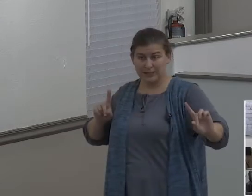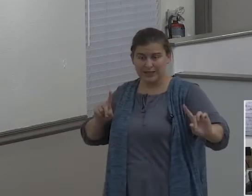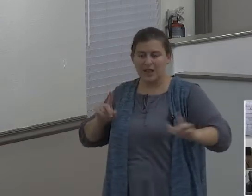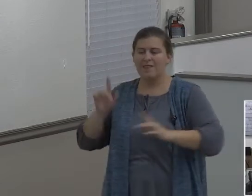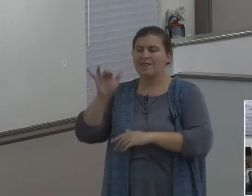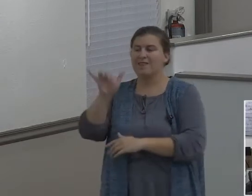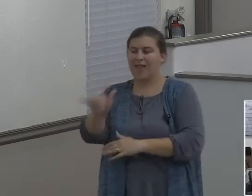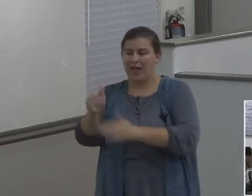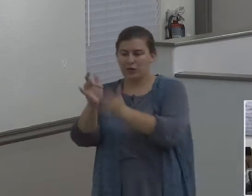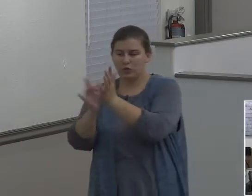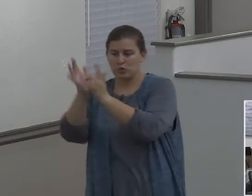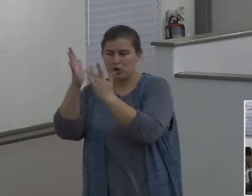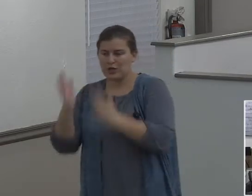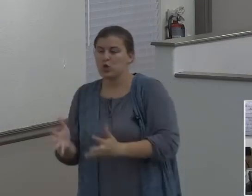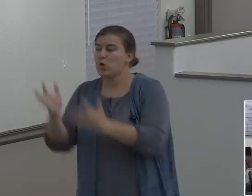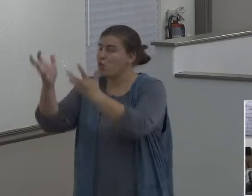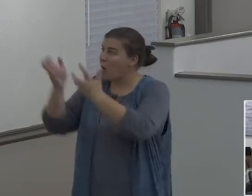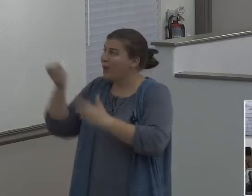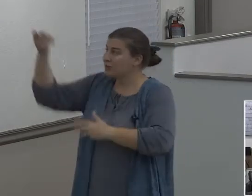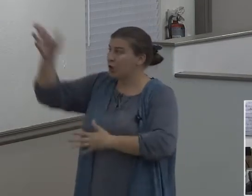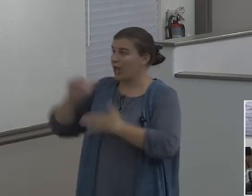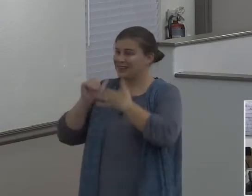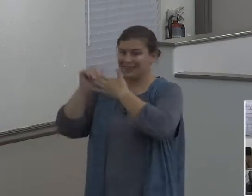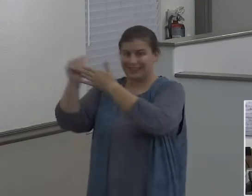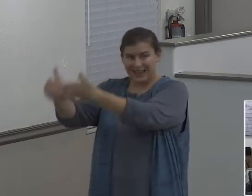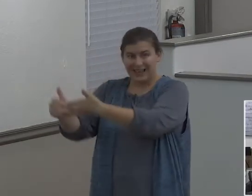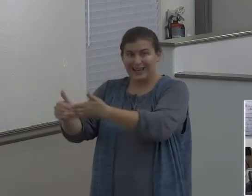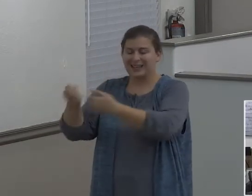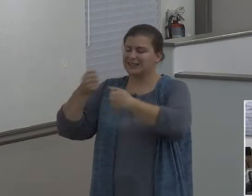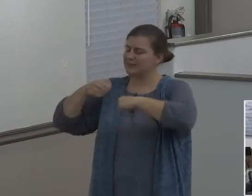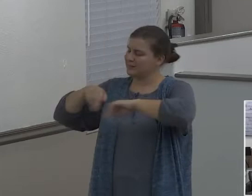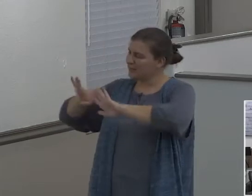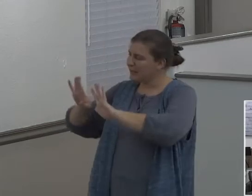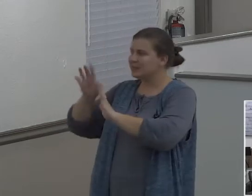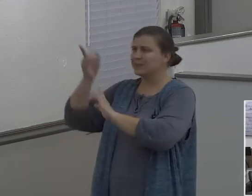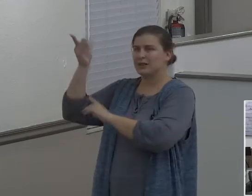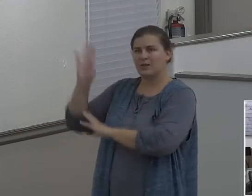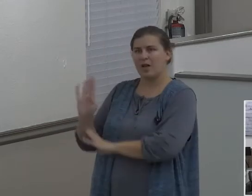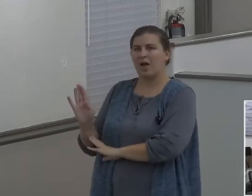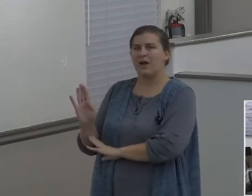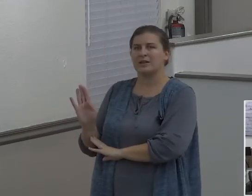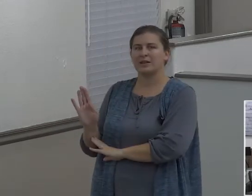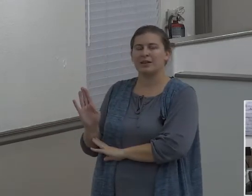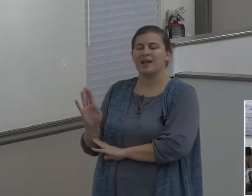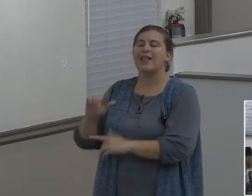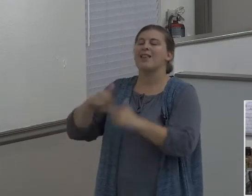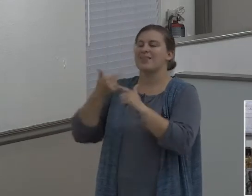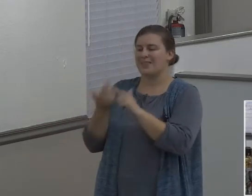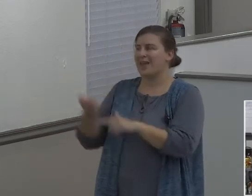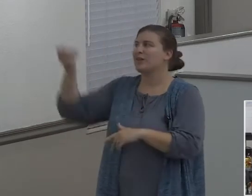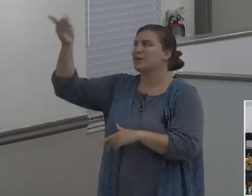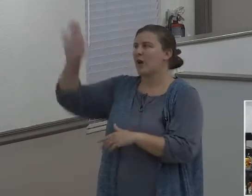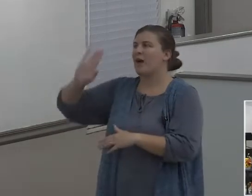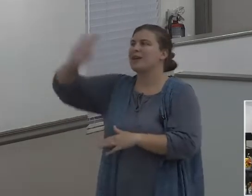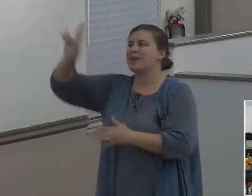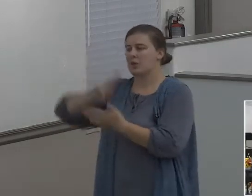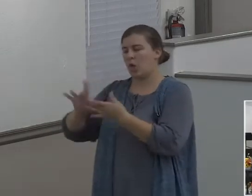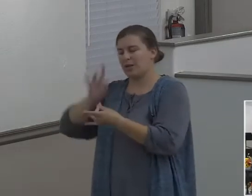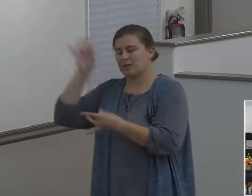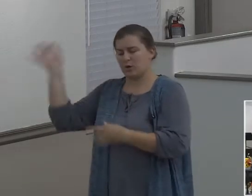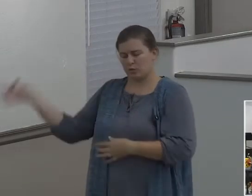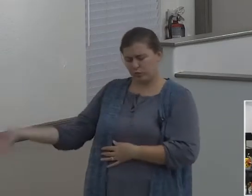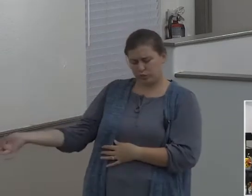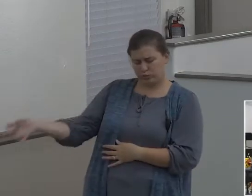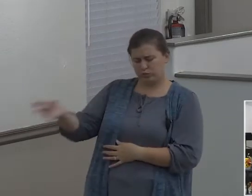God's leadership, is yielded to God, says I'm going to surrender. God's Holy Spirit can get a hold of that Christian and bring him